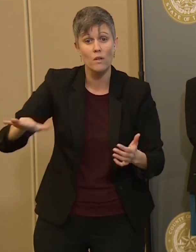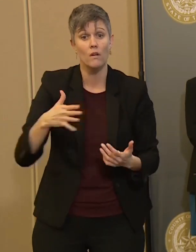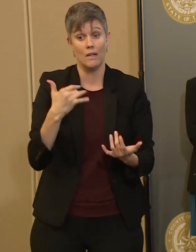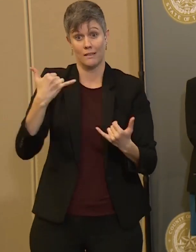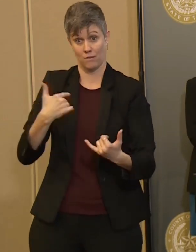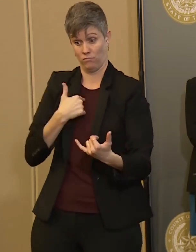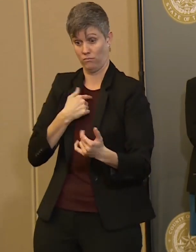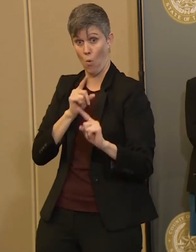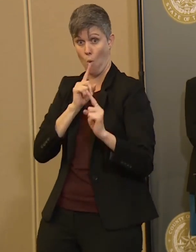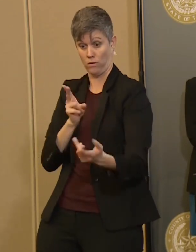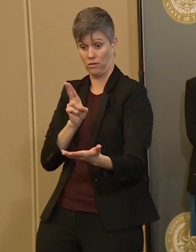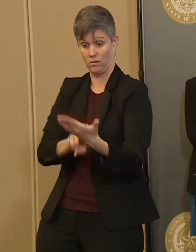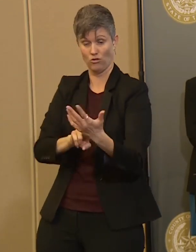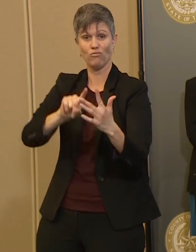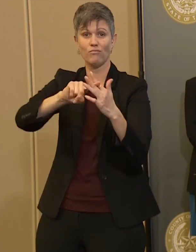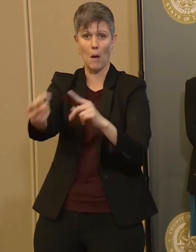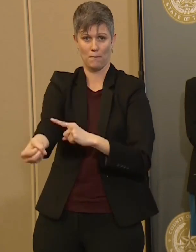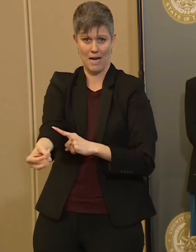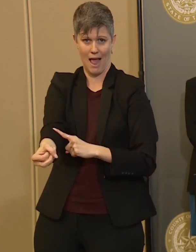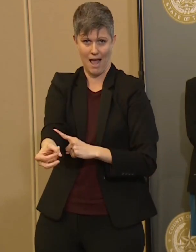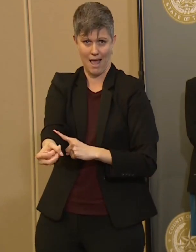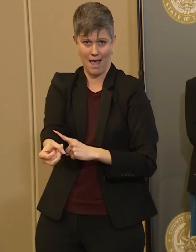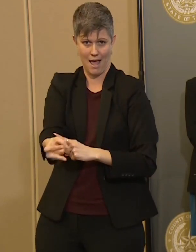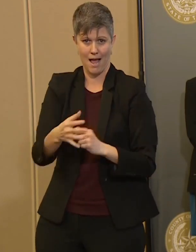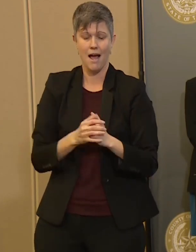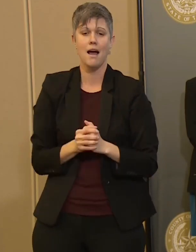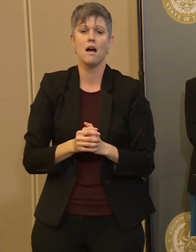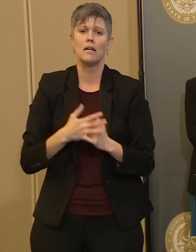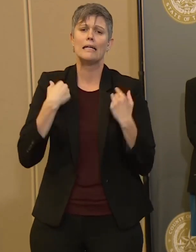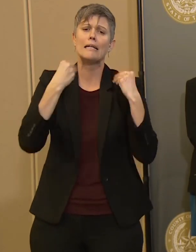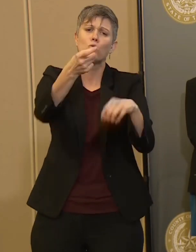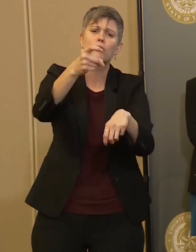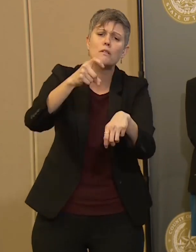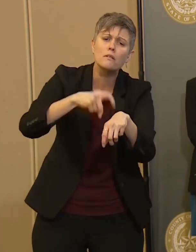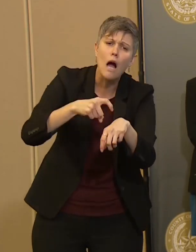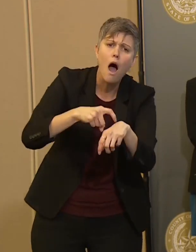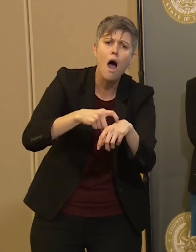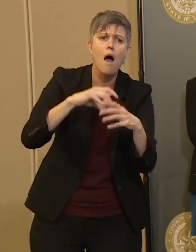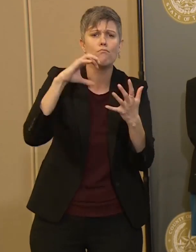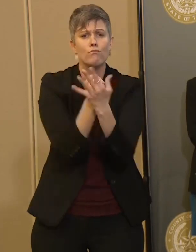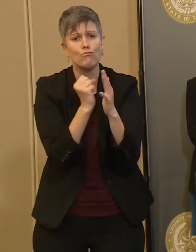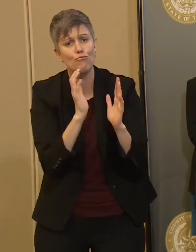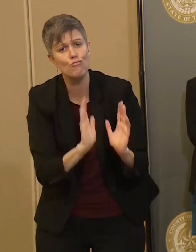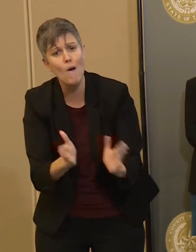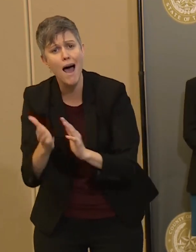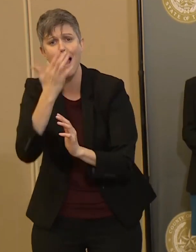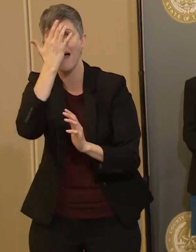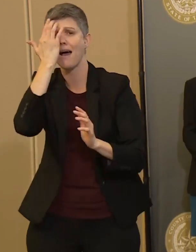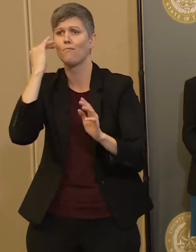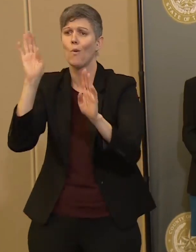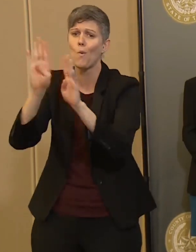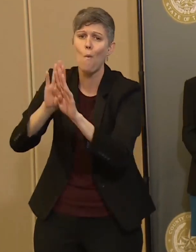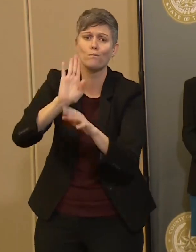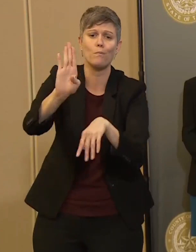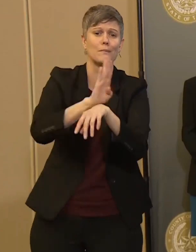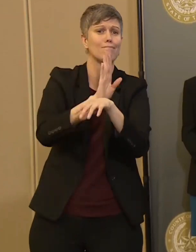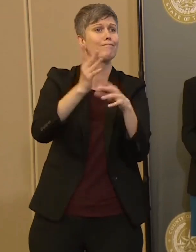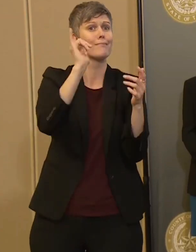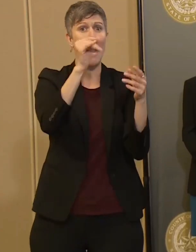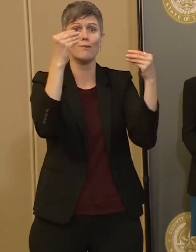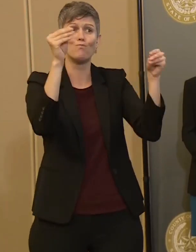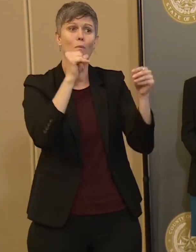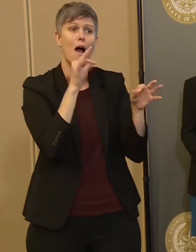effect midnight tonight to give everybody the chance to kind of get ready for it, to close down their non-essential and critical